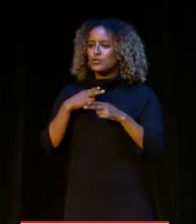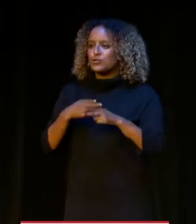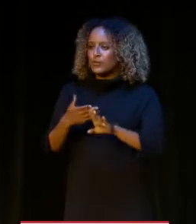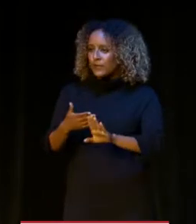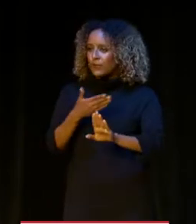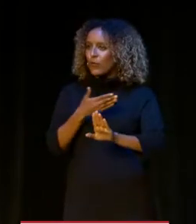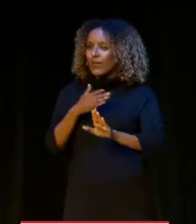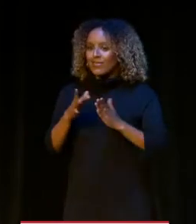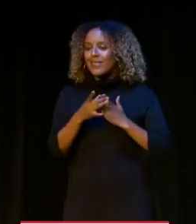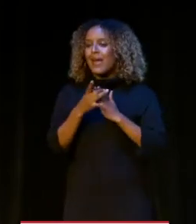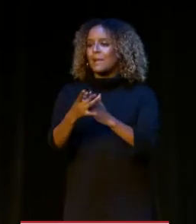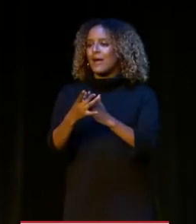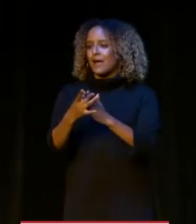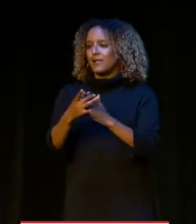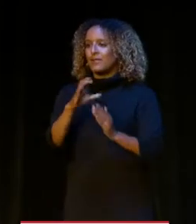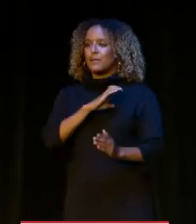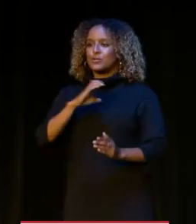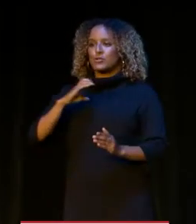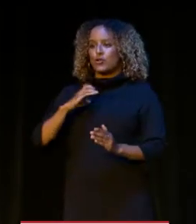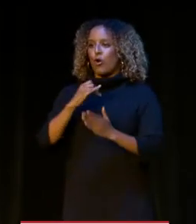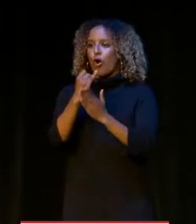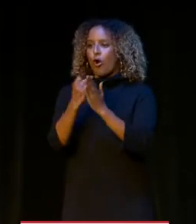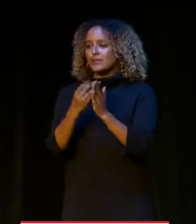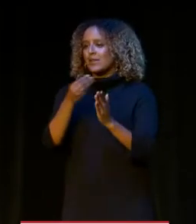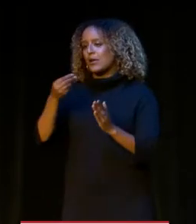especially led by the Commission of Arts and Humanities.